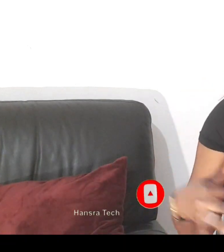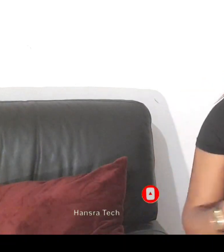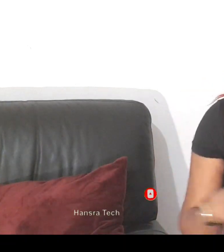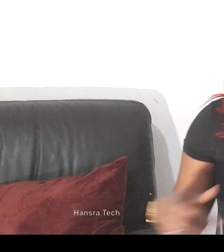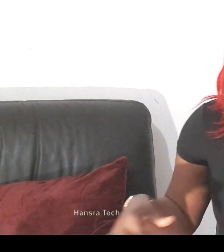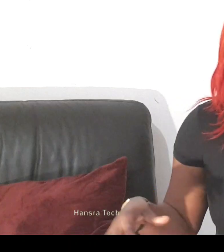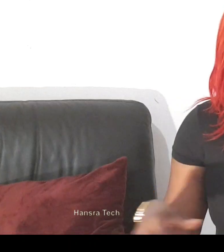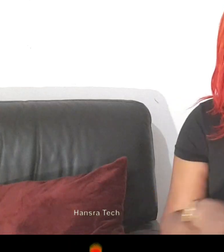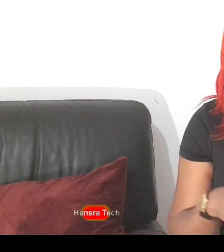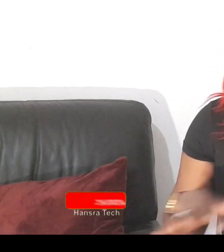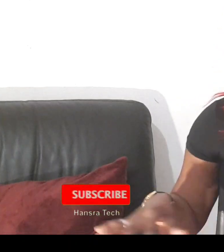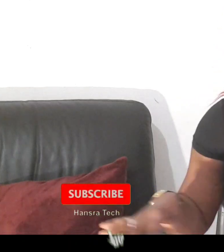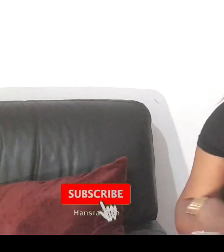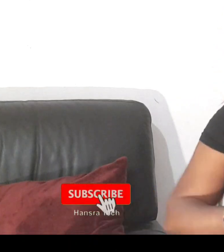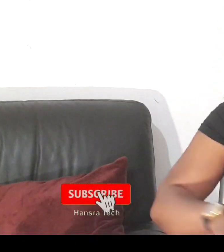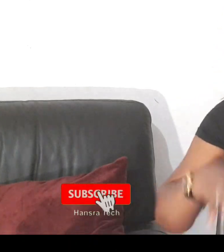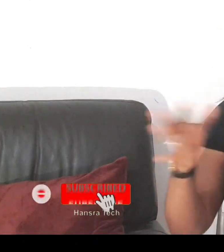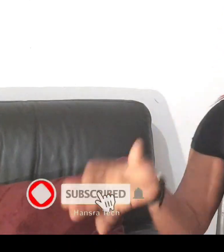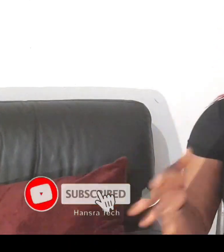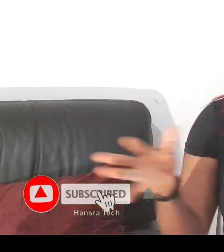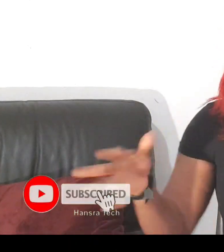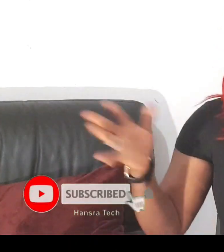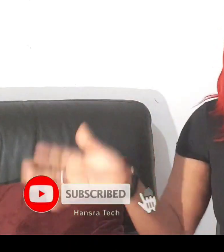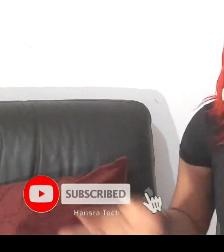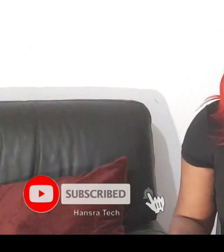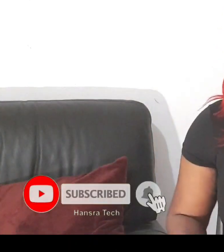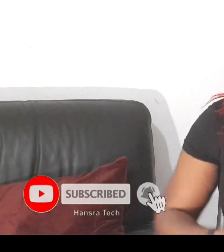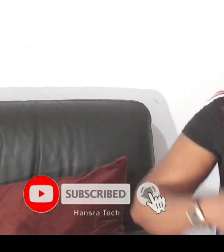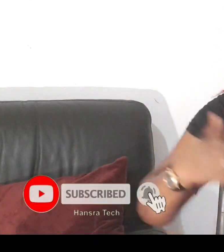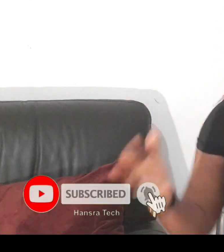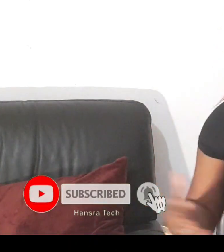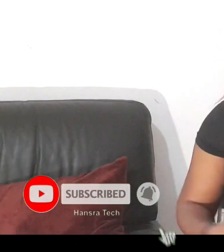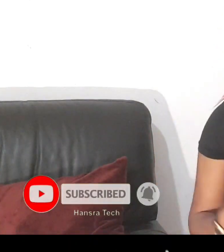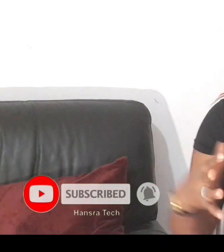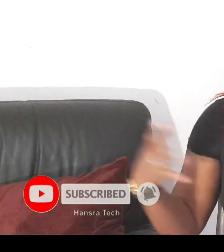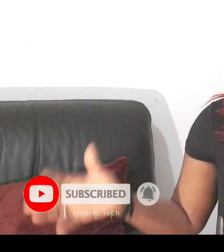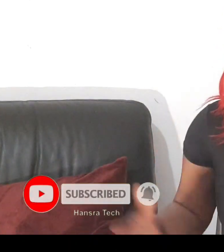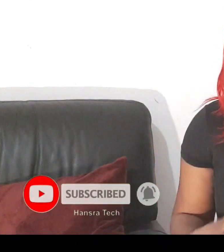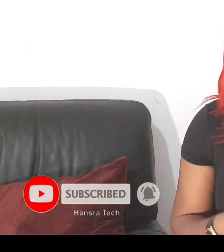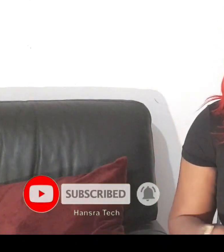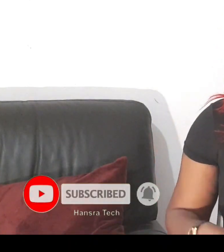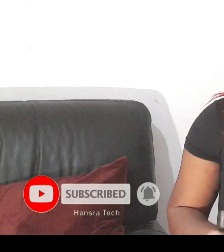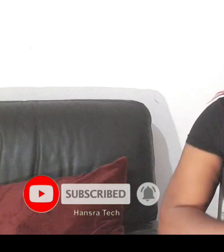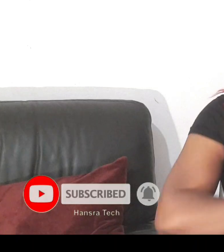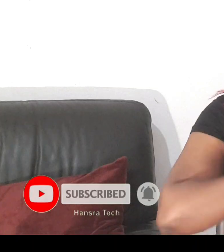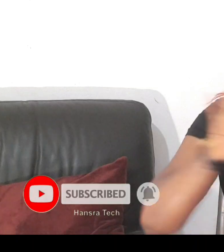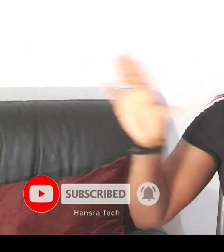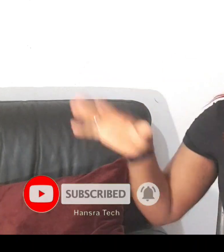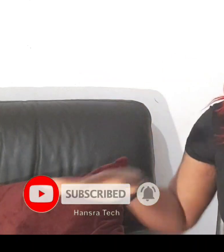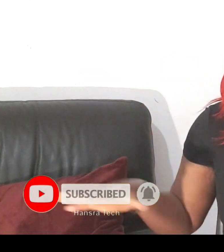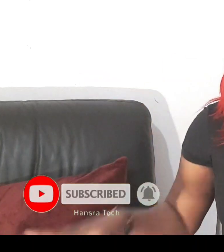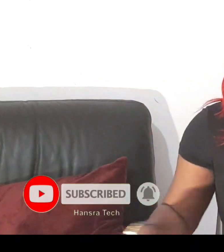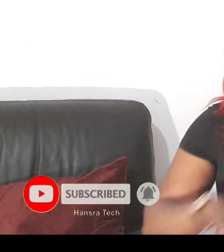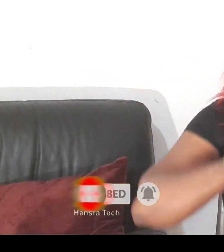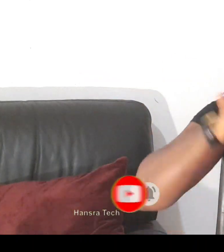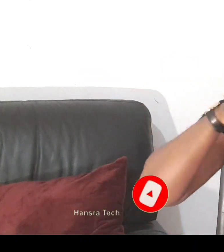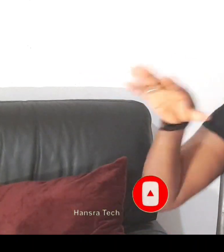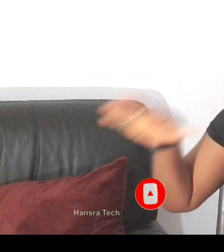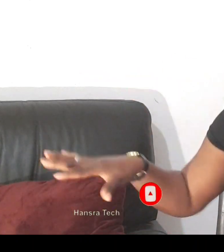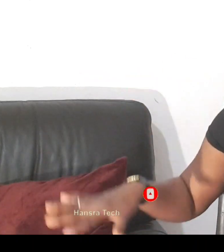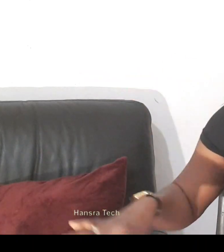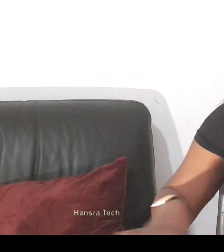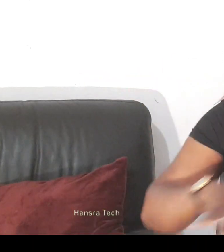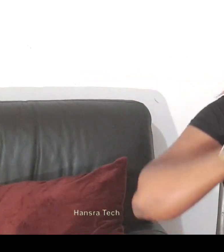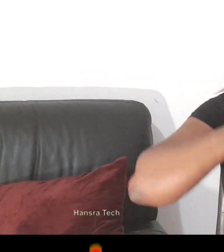instagram instagram blog all those social media handles when you see the people that found it guys they are very young young